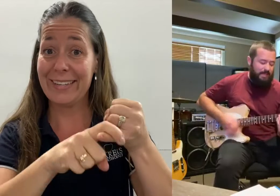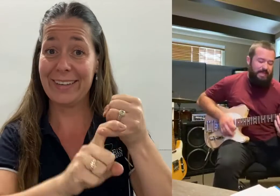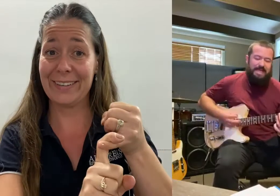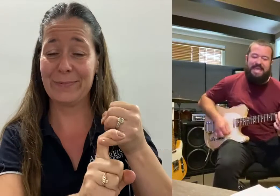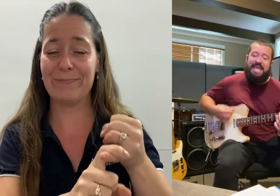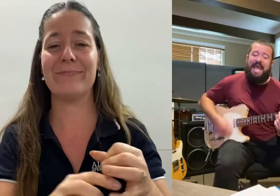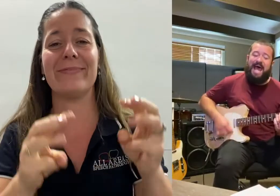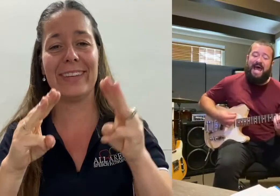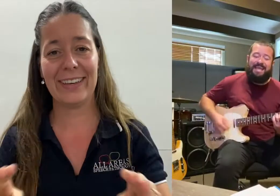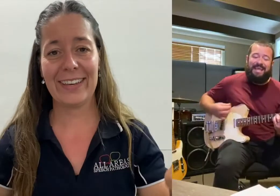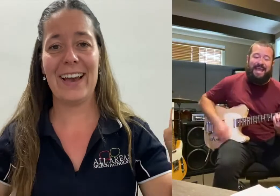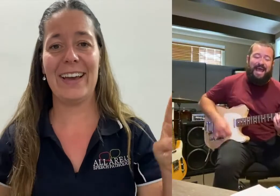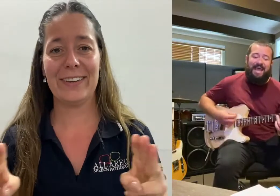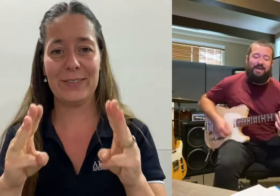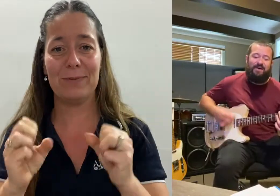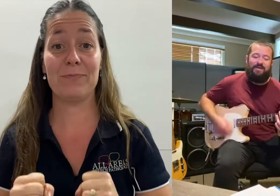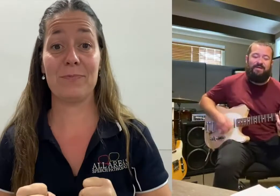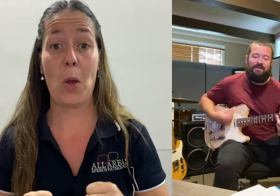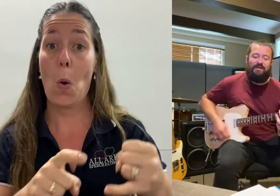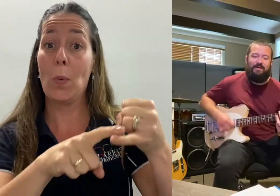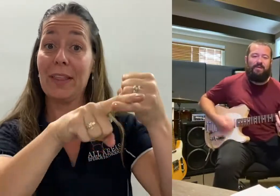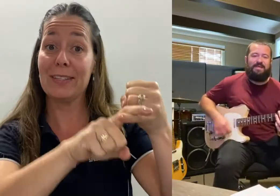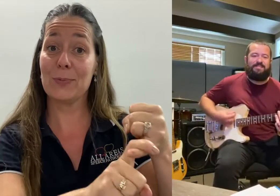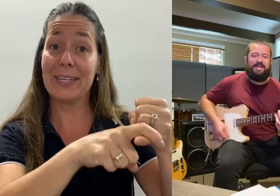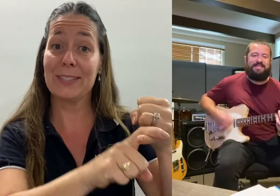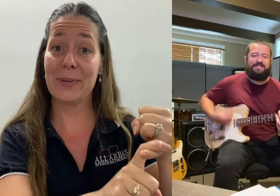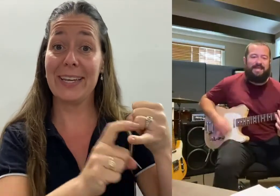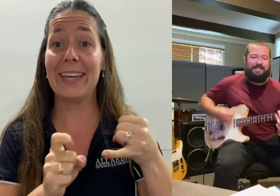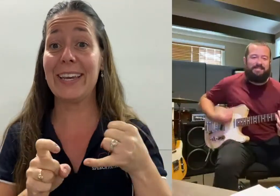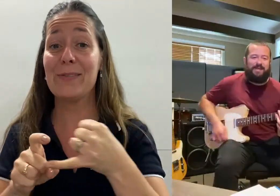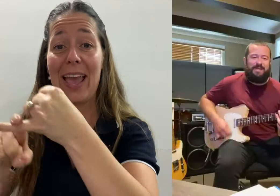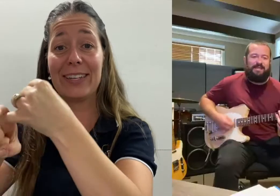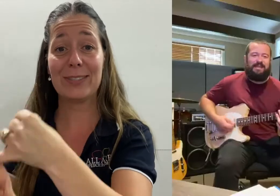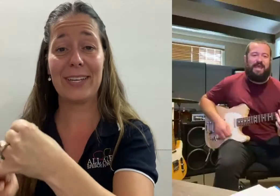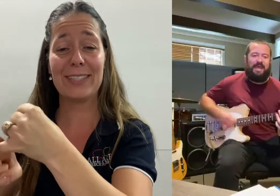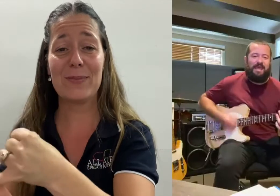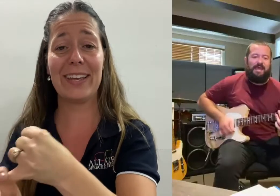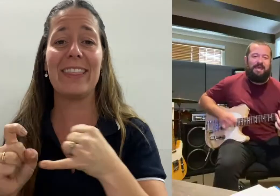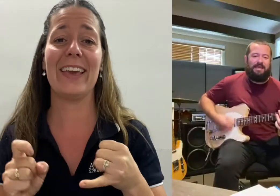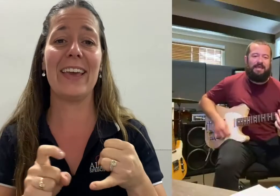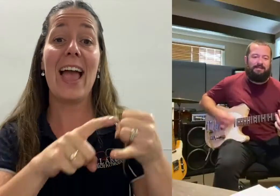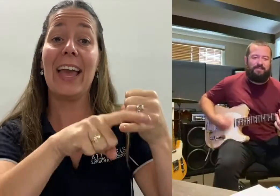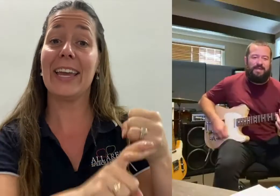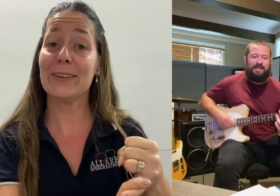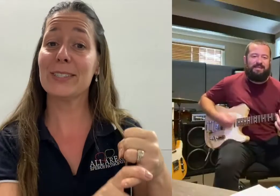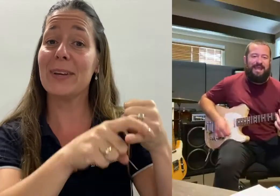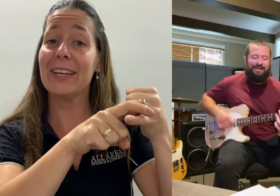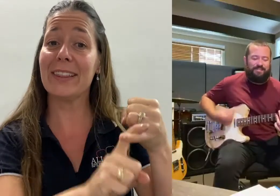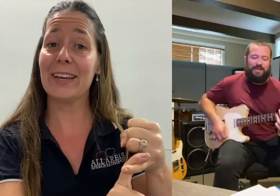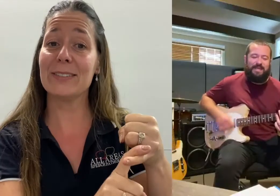E, I, E, I, O. With a swing, swing here and a swing, swing there. Here a swing, there